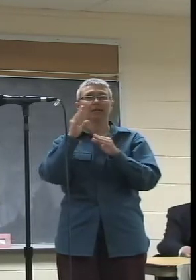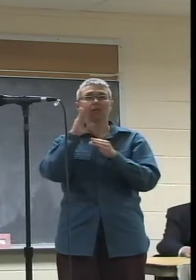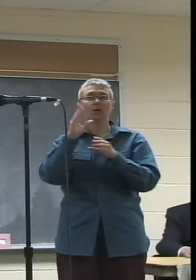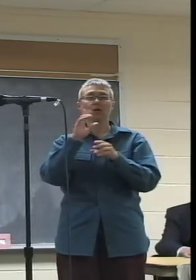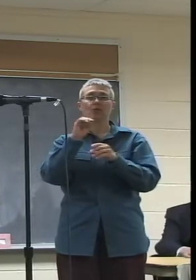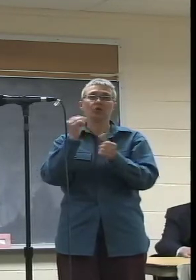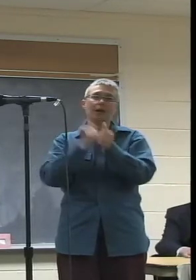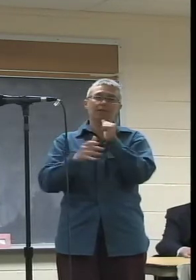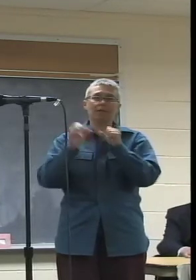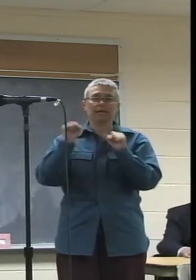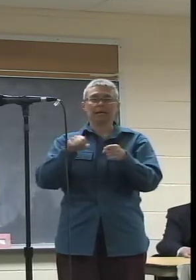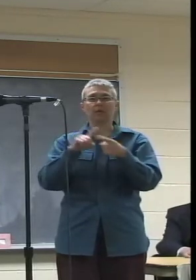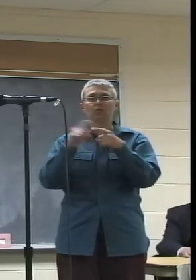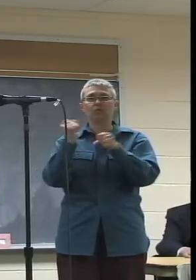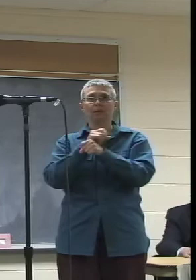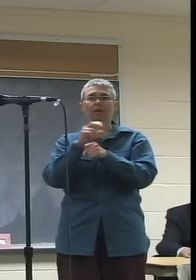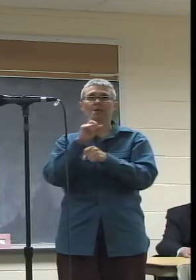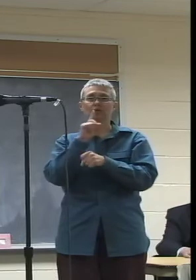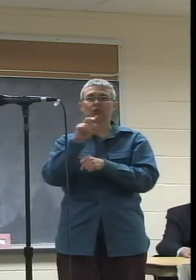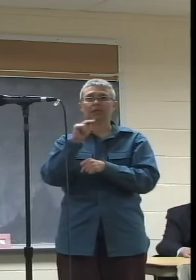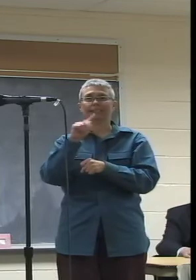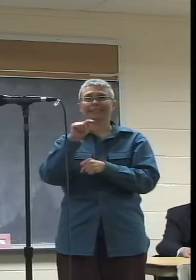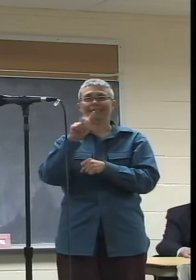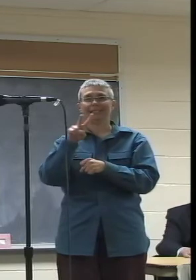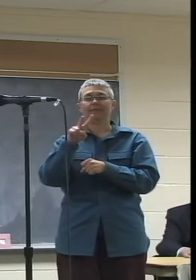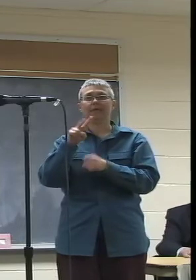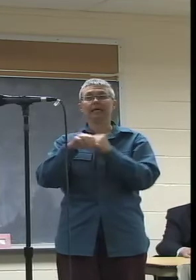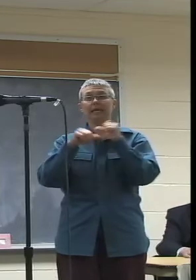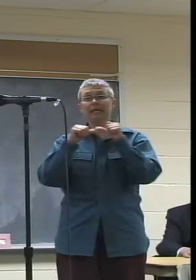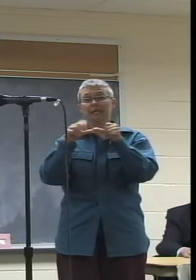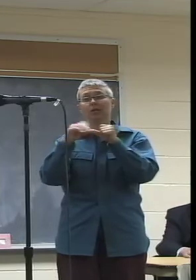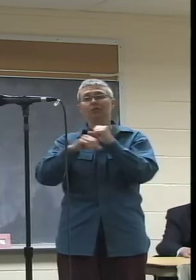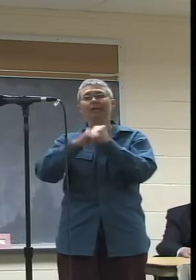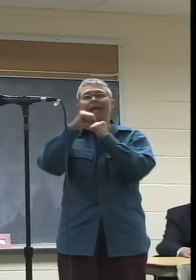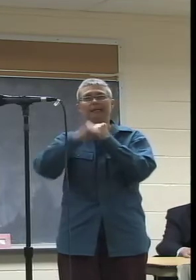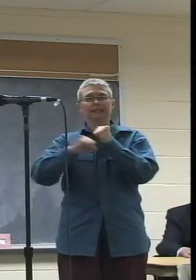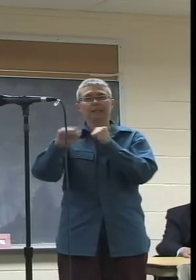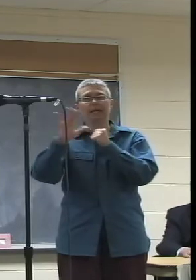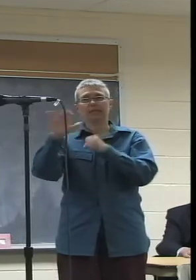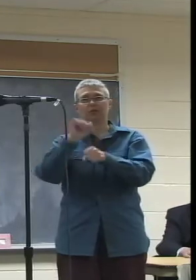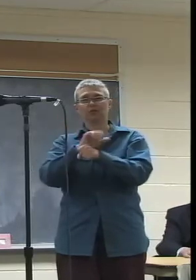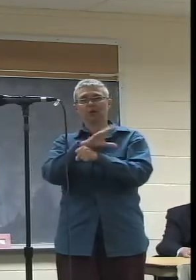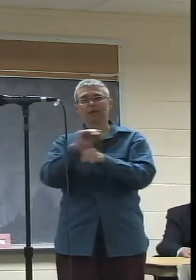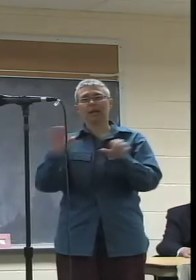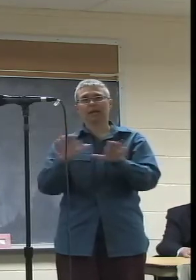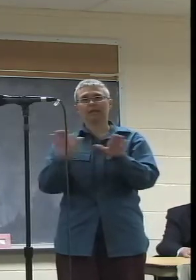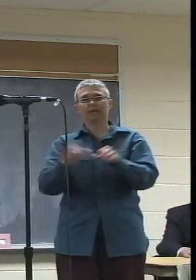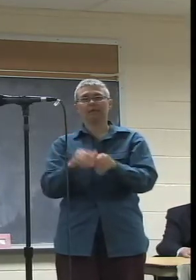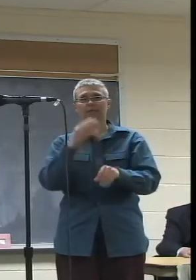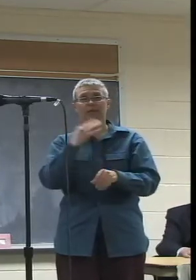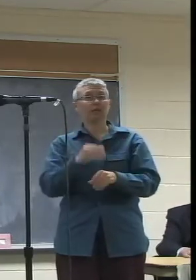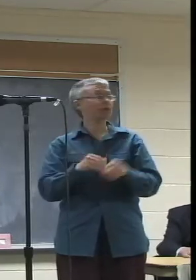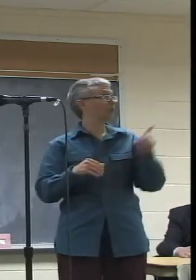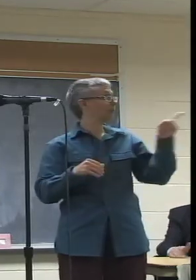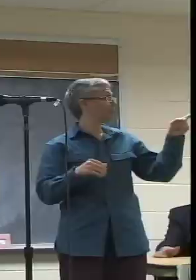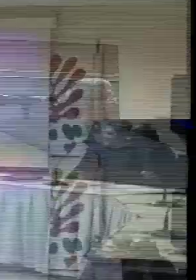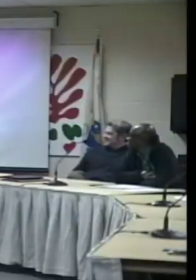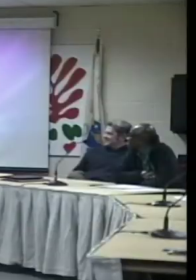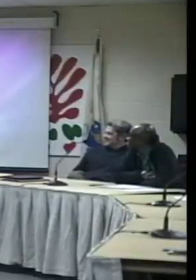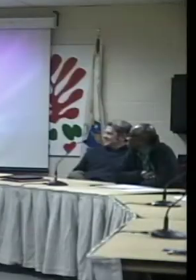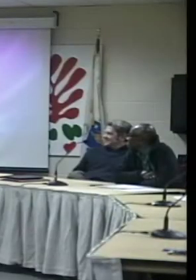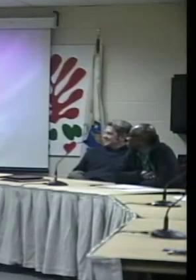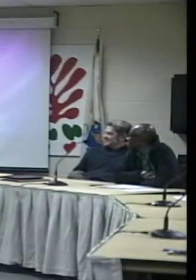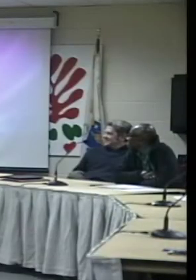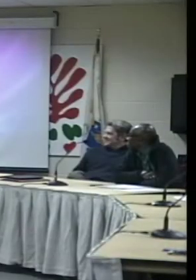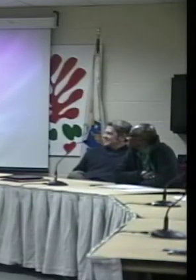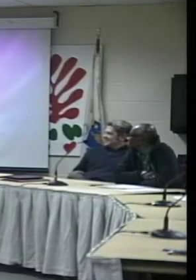do all it can to make sure that it continues and in fact expands its work and its activities. Thank you. Professor, what is the